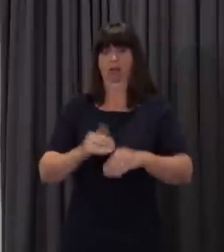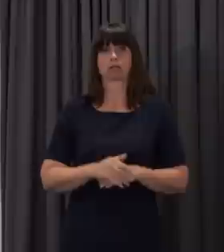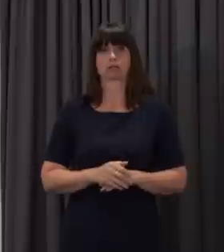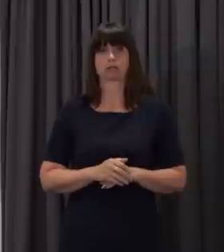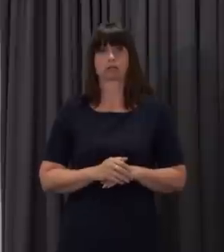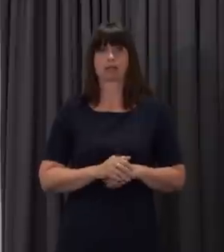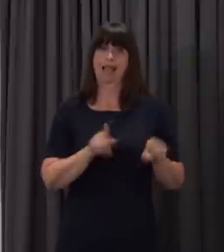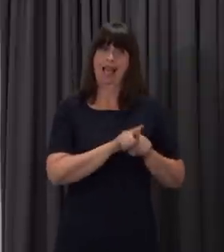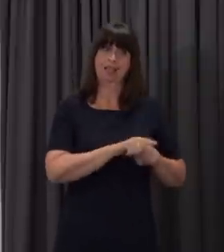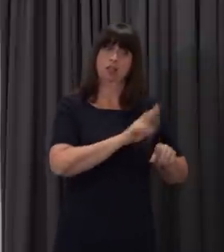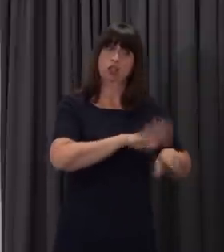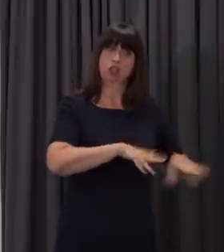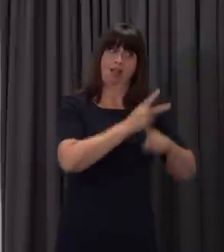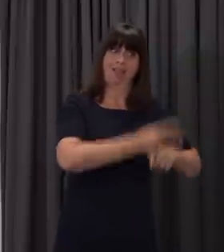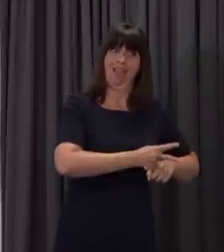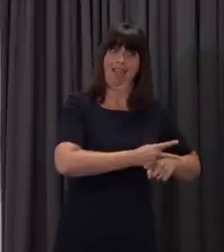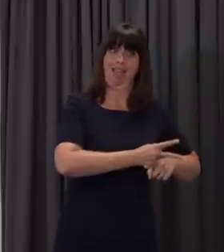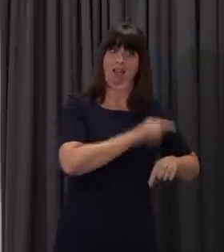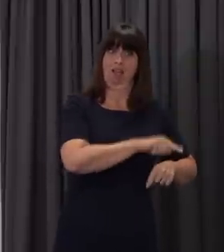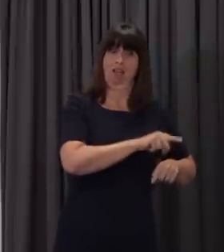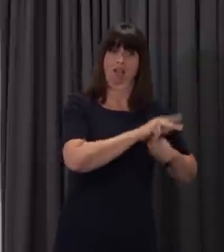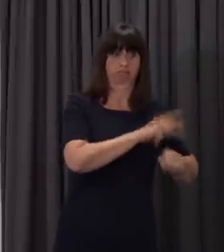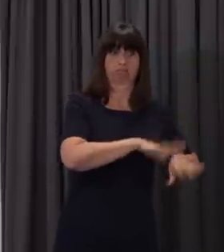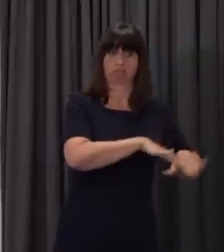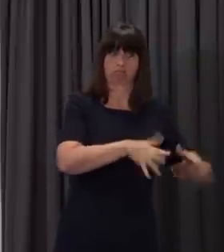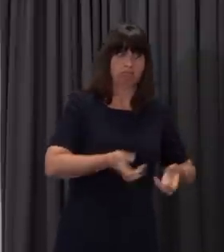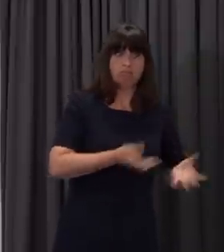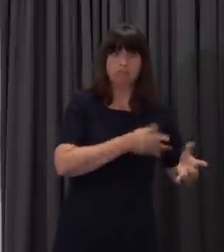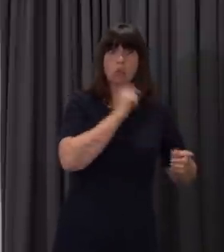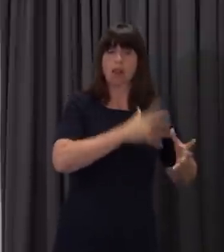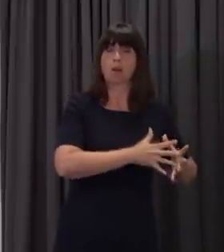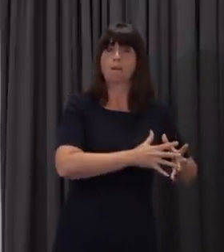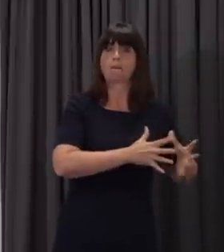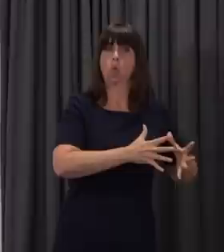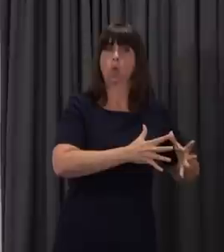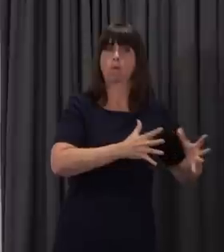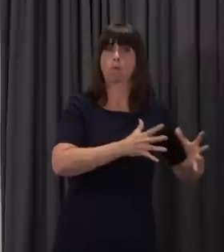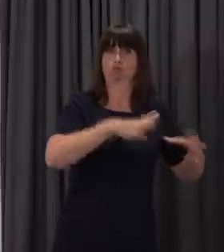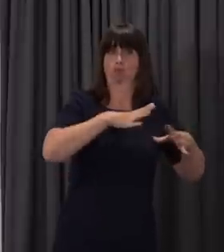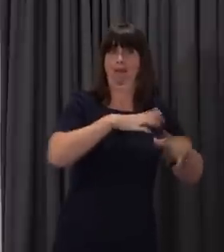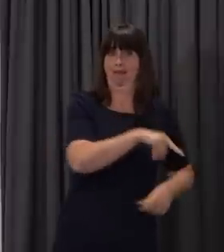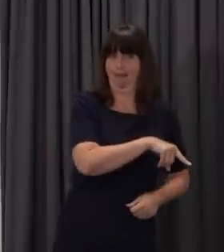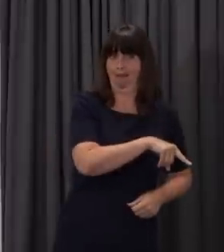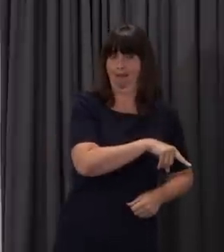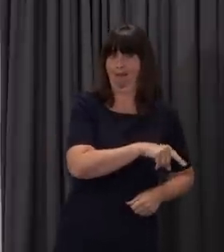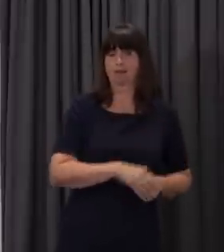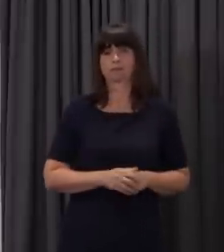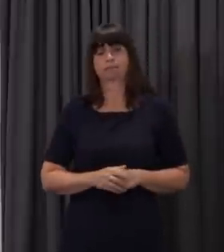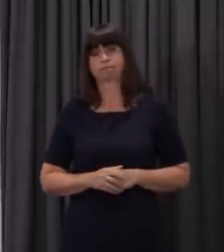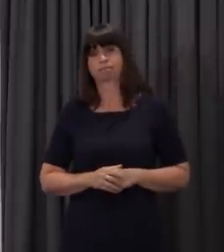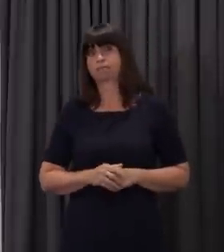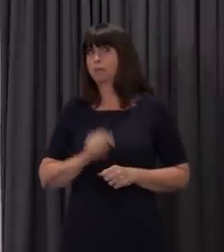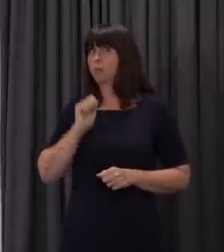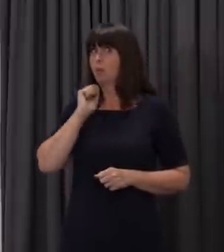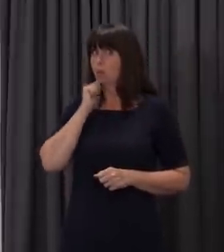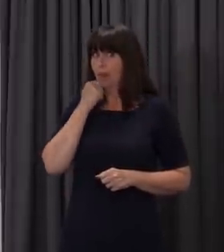providers will also be published next week, supporting them to increase numbers alongside scores. And we